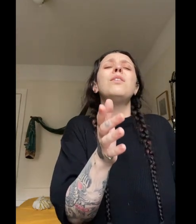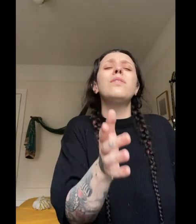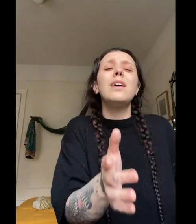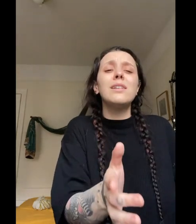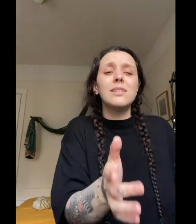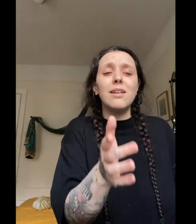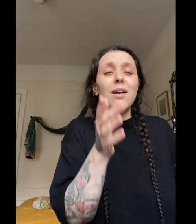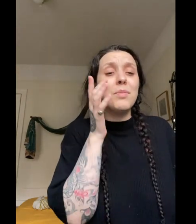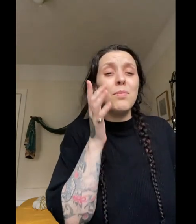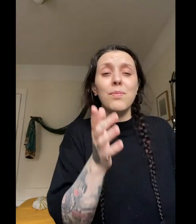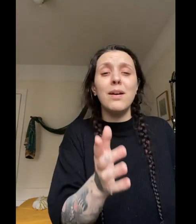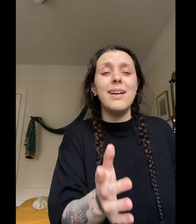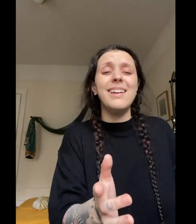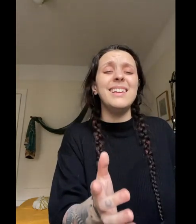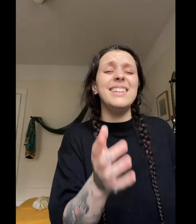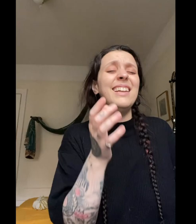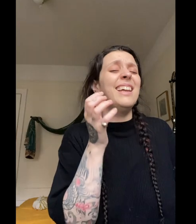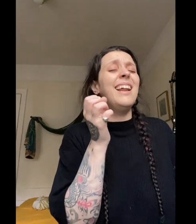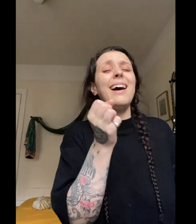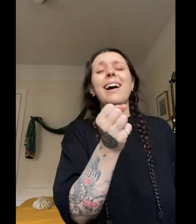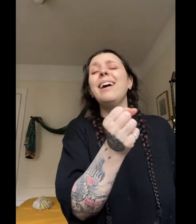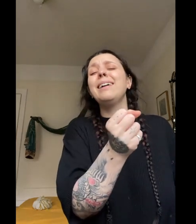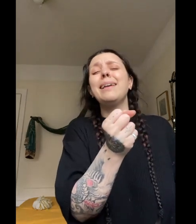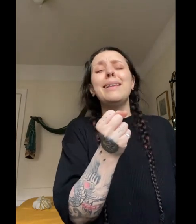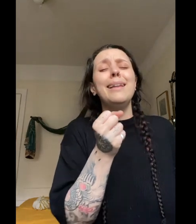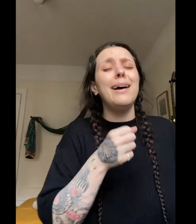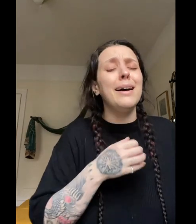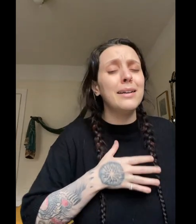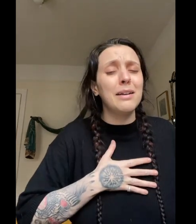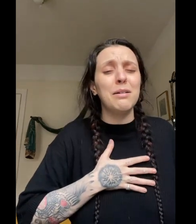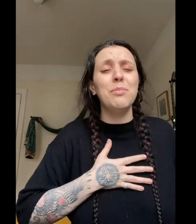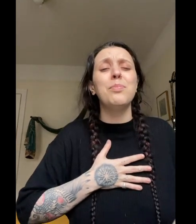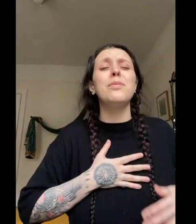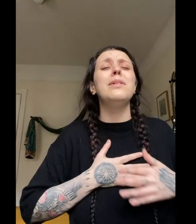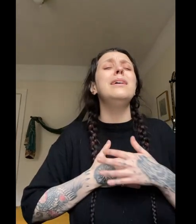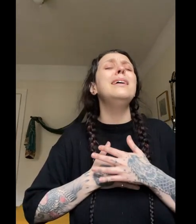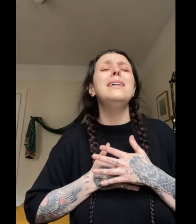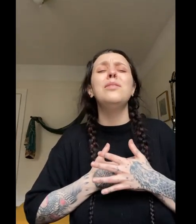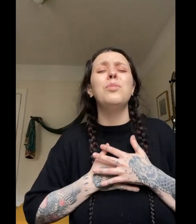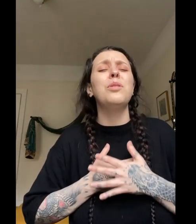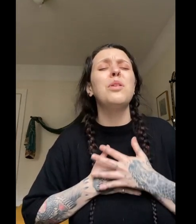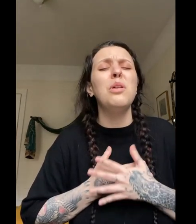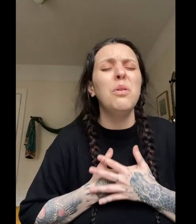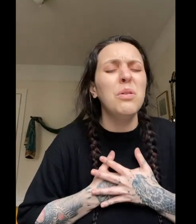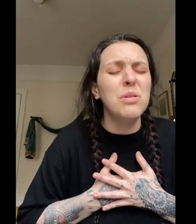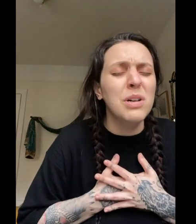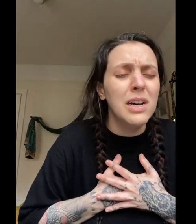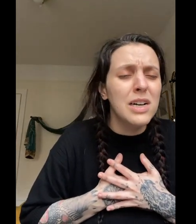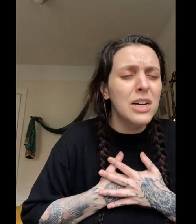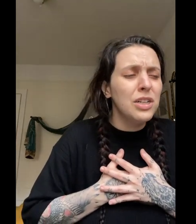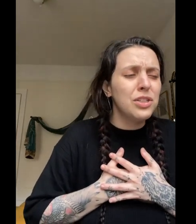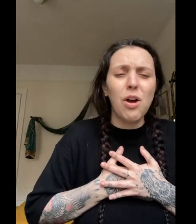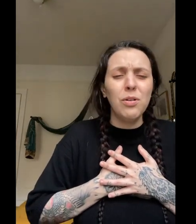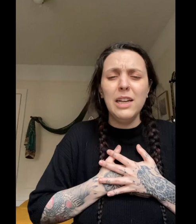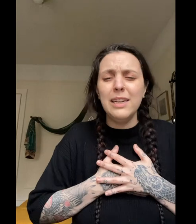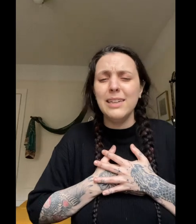like summer rain And I cannot complete with you, Jolene